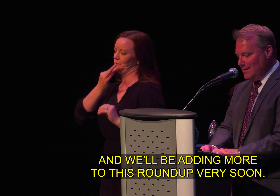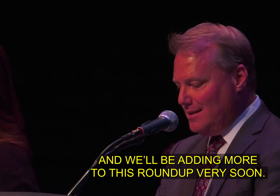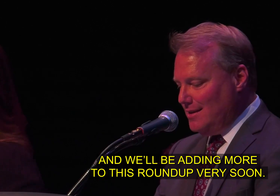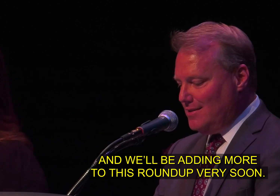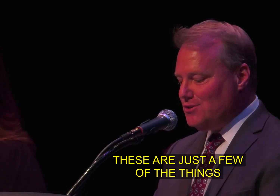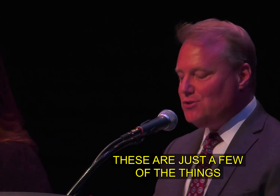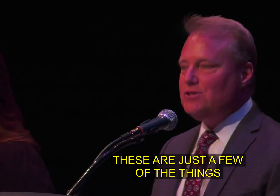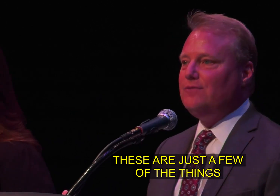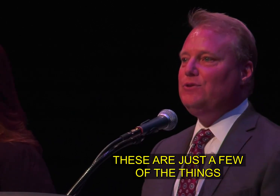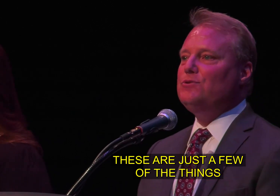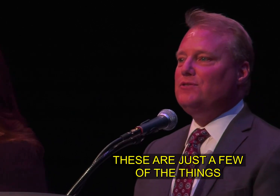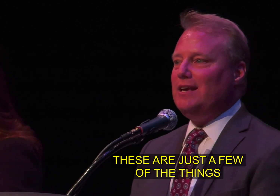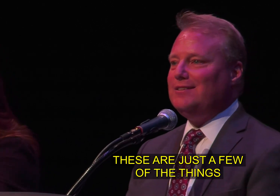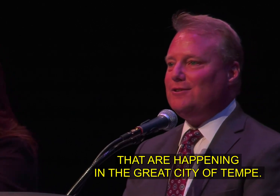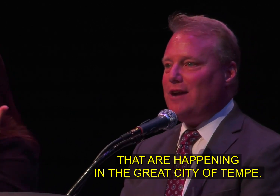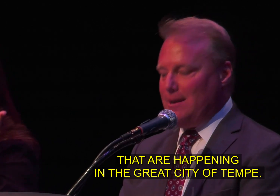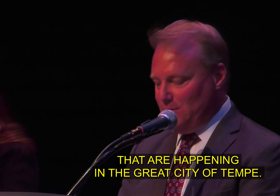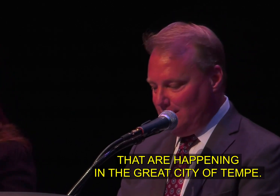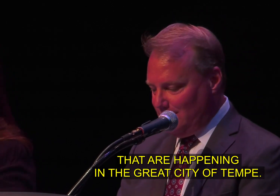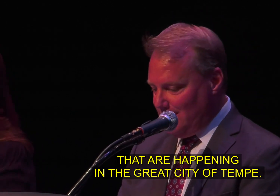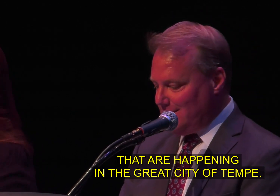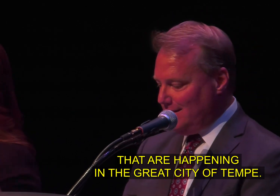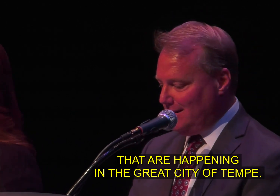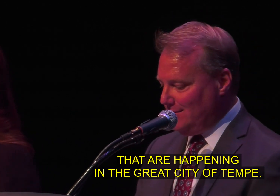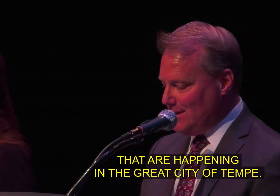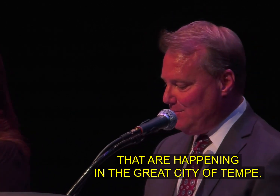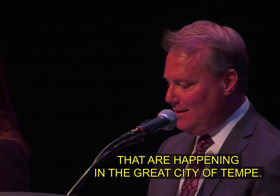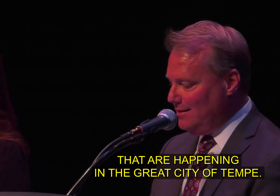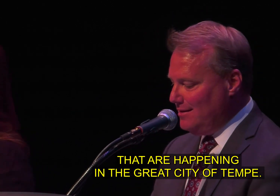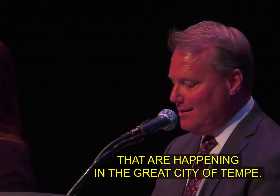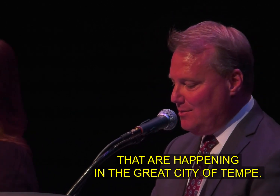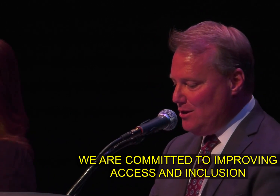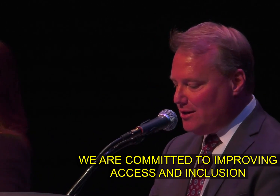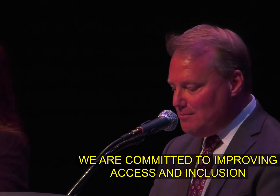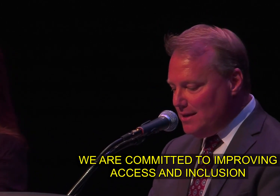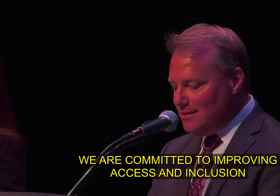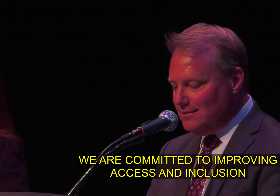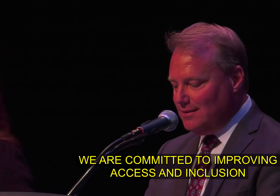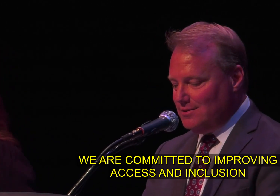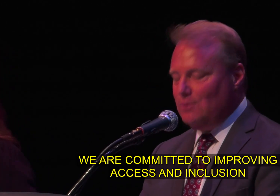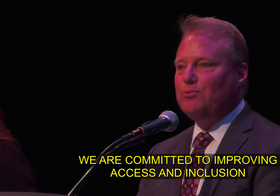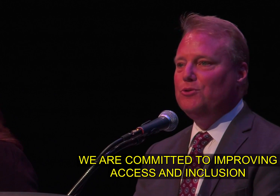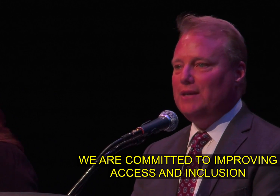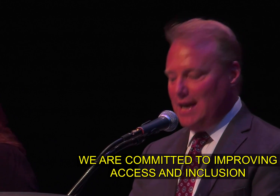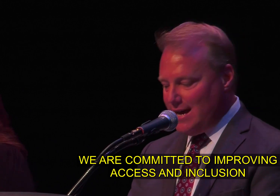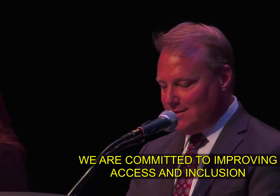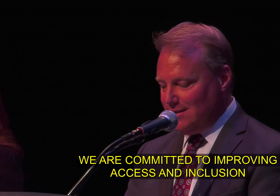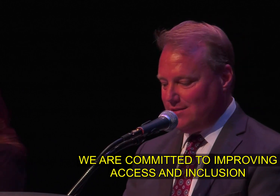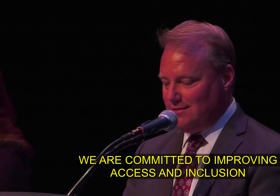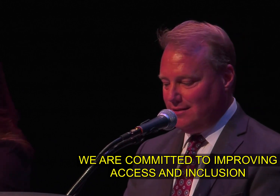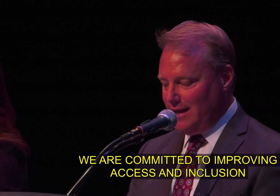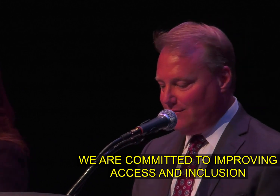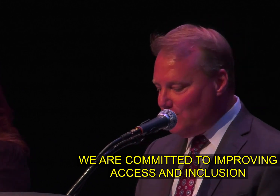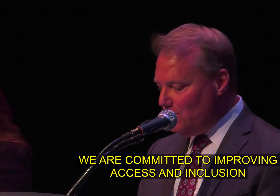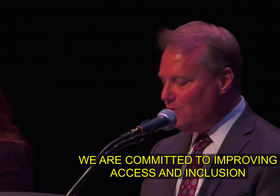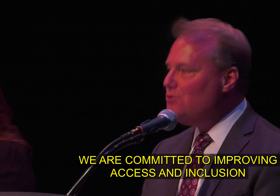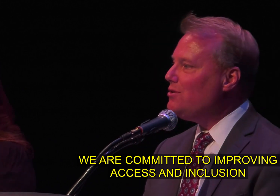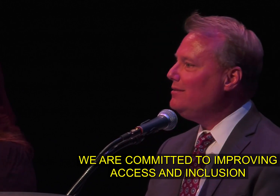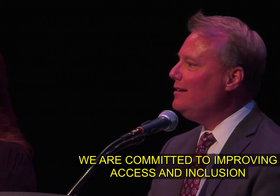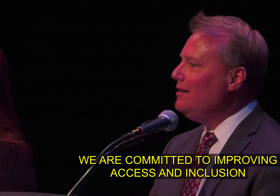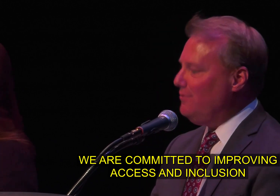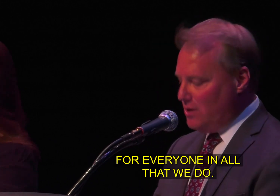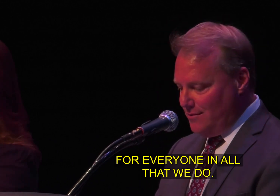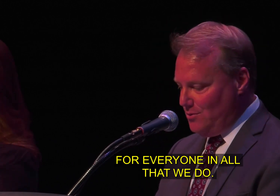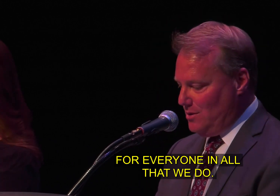these are just a few of the things that are happening in the great city of tempe we are committed to improving access and full